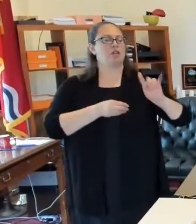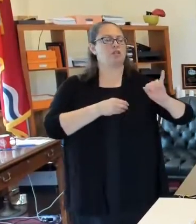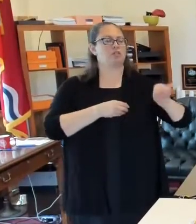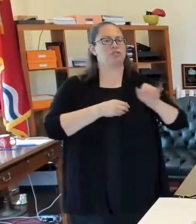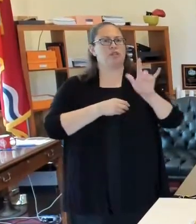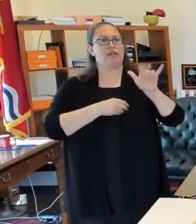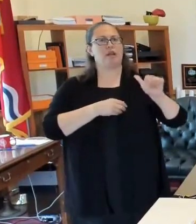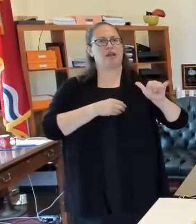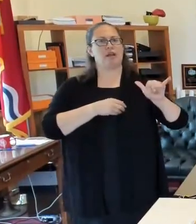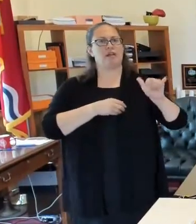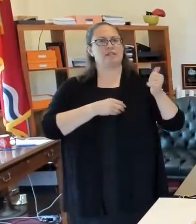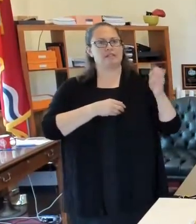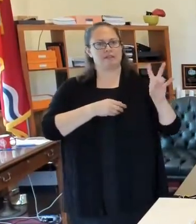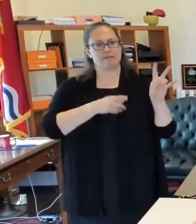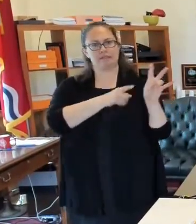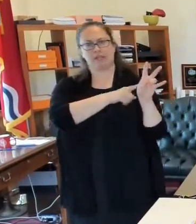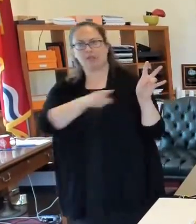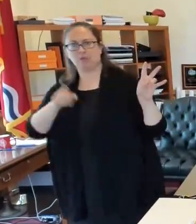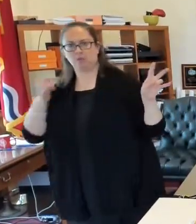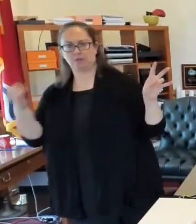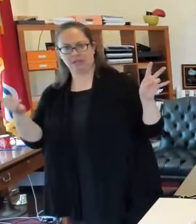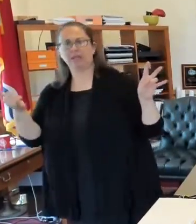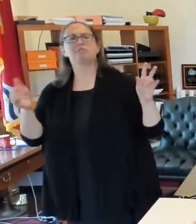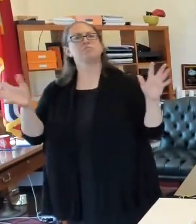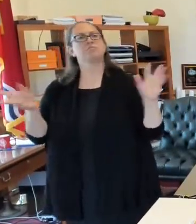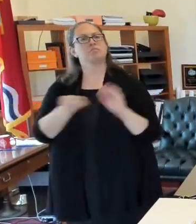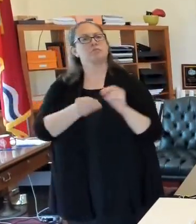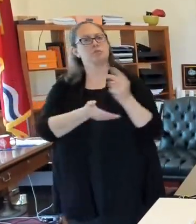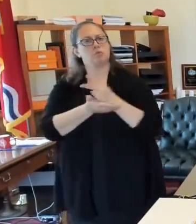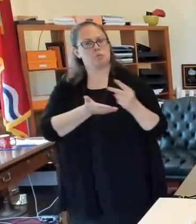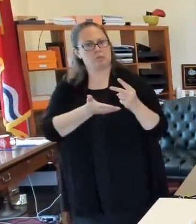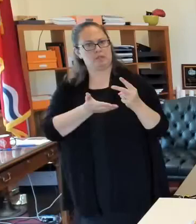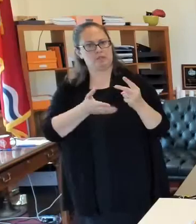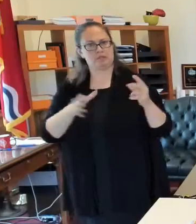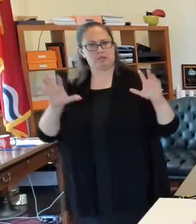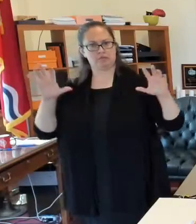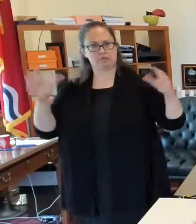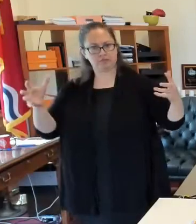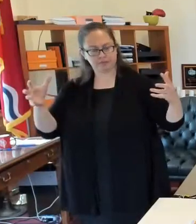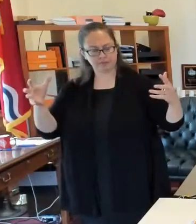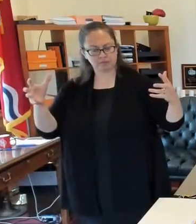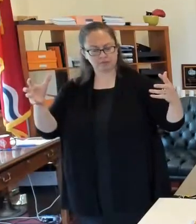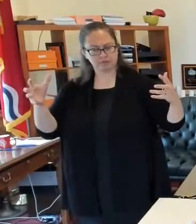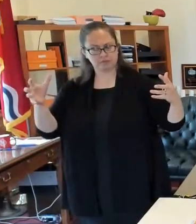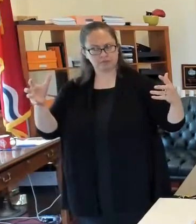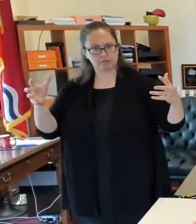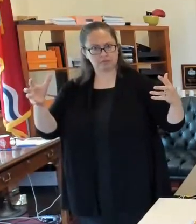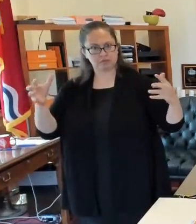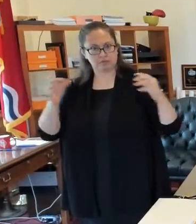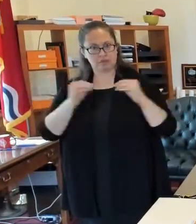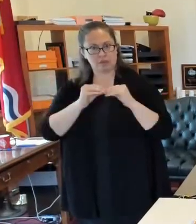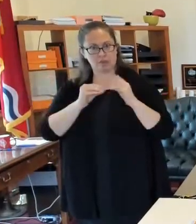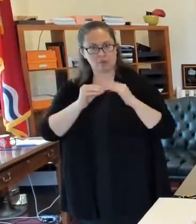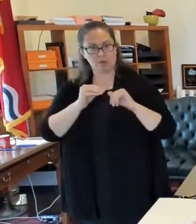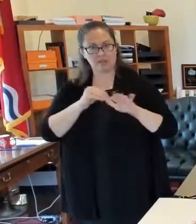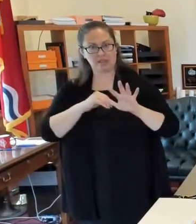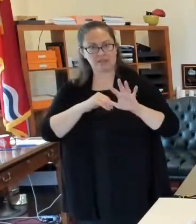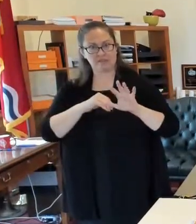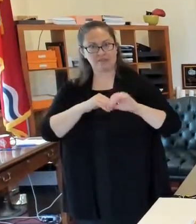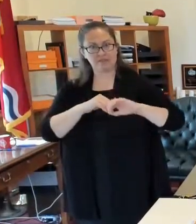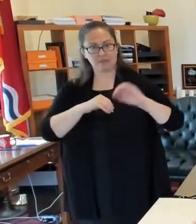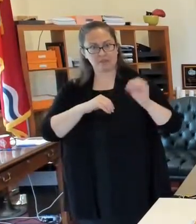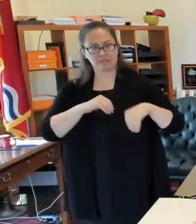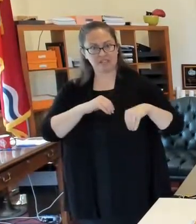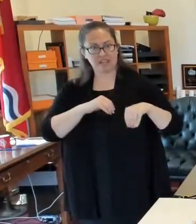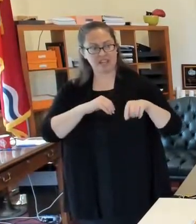that's two weeks of those cases, over 50 percent of them were over two weeks